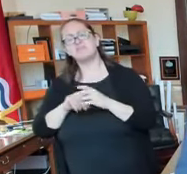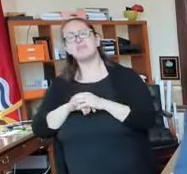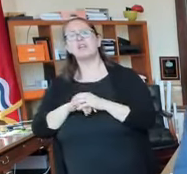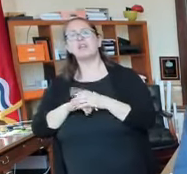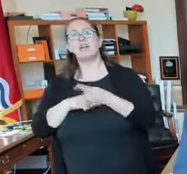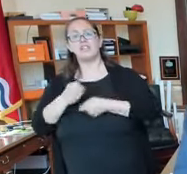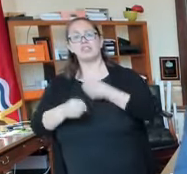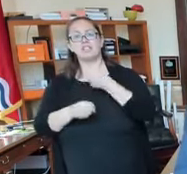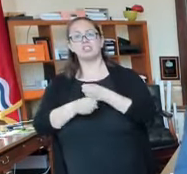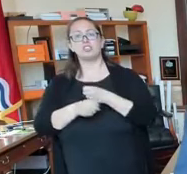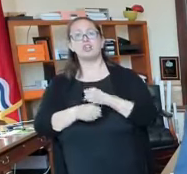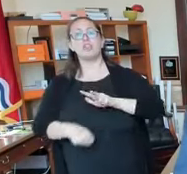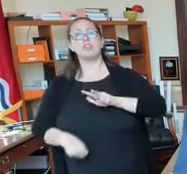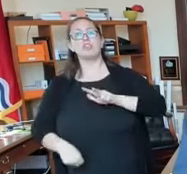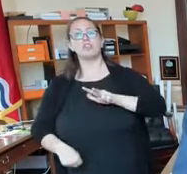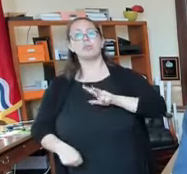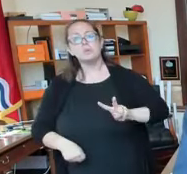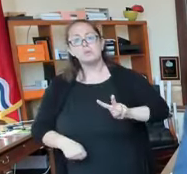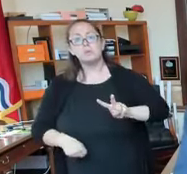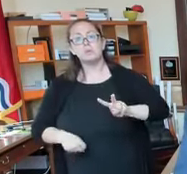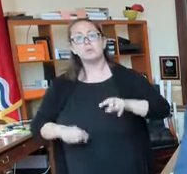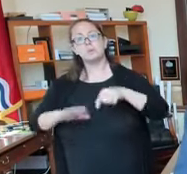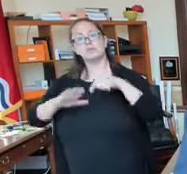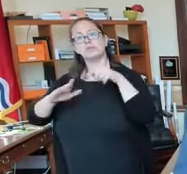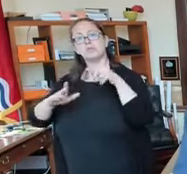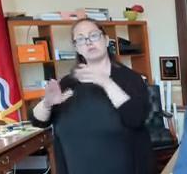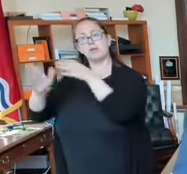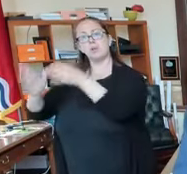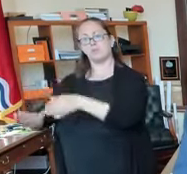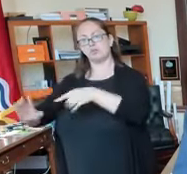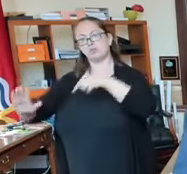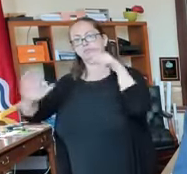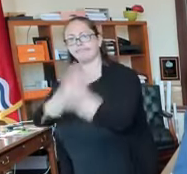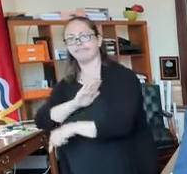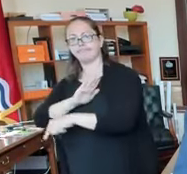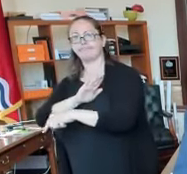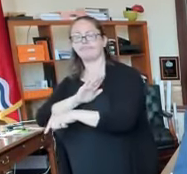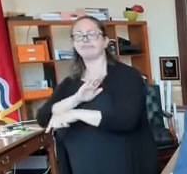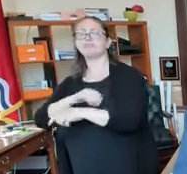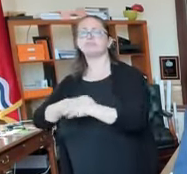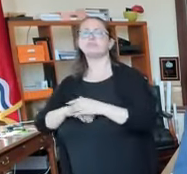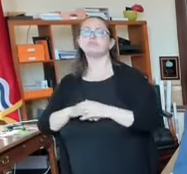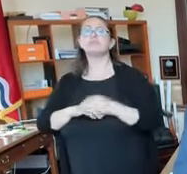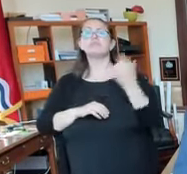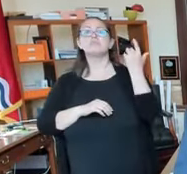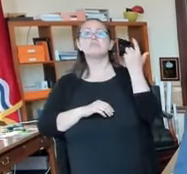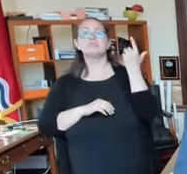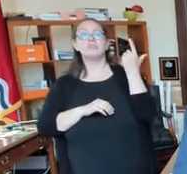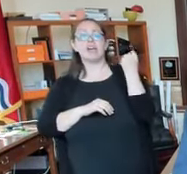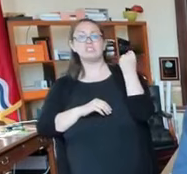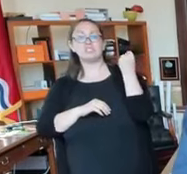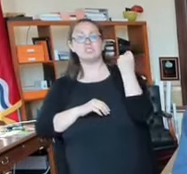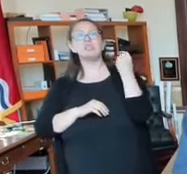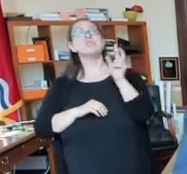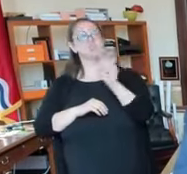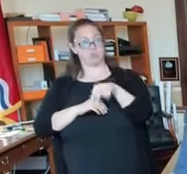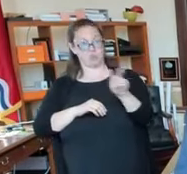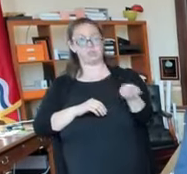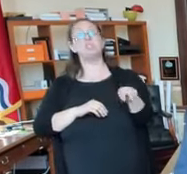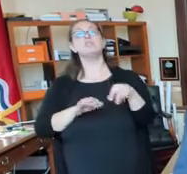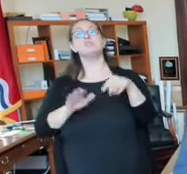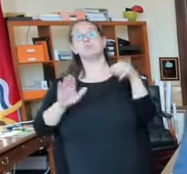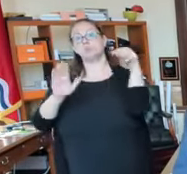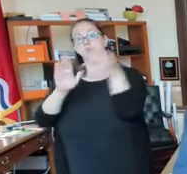32 homicides last year. There were 22 homicides